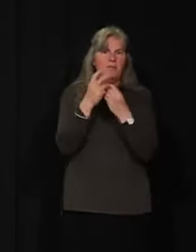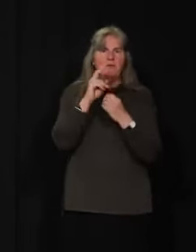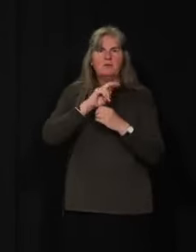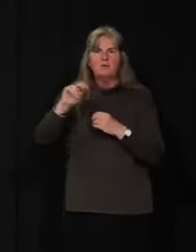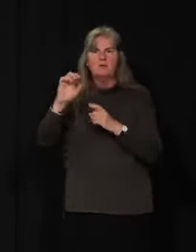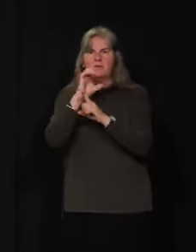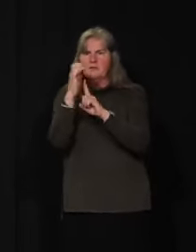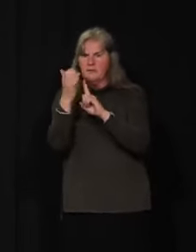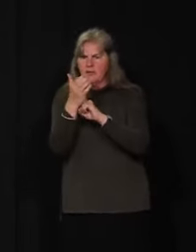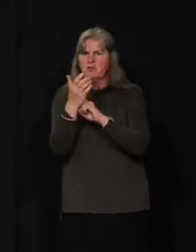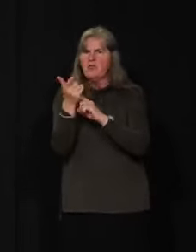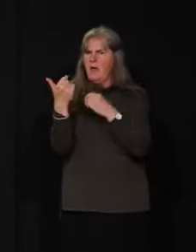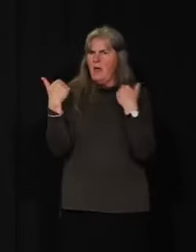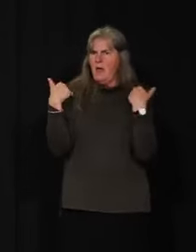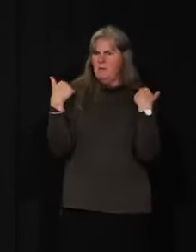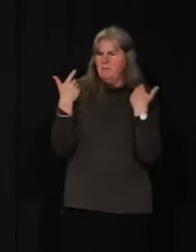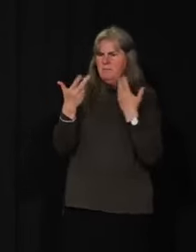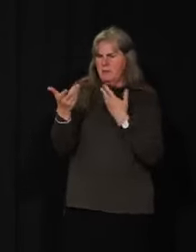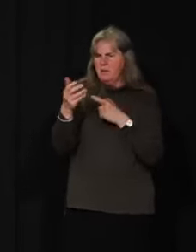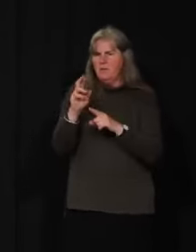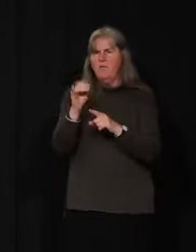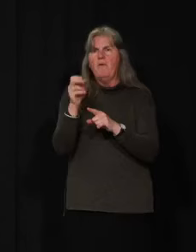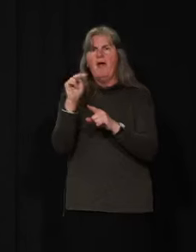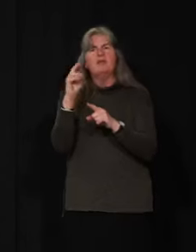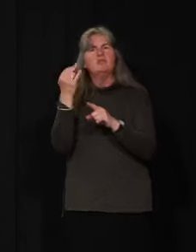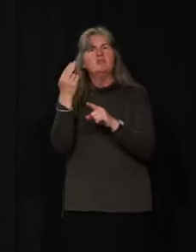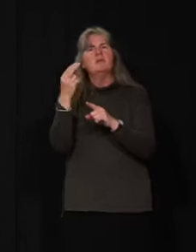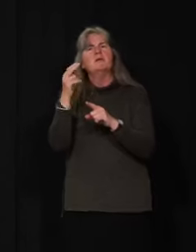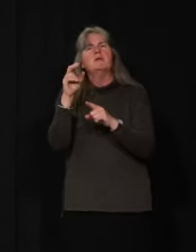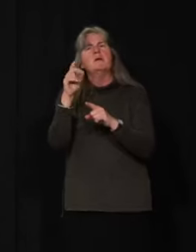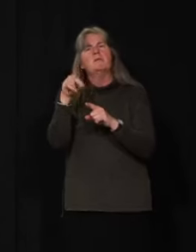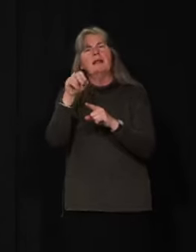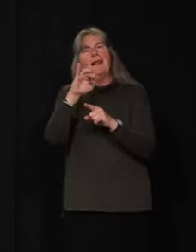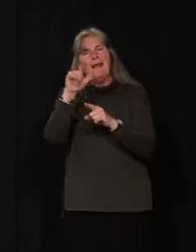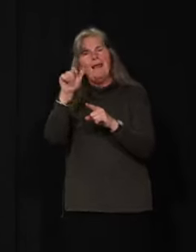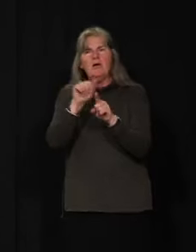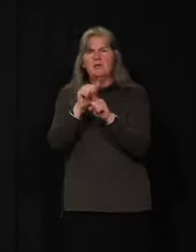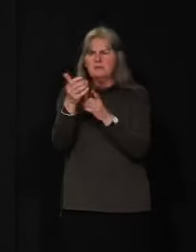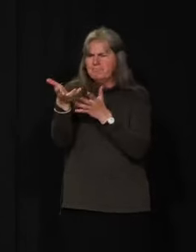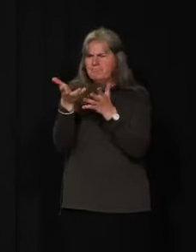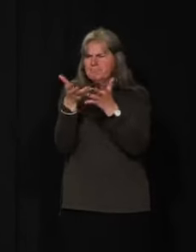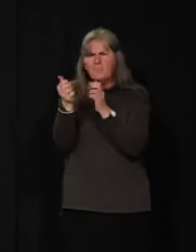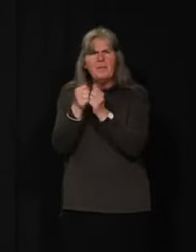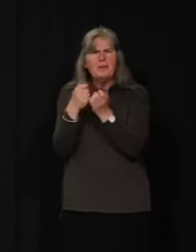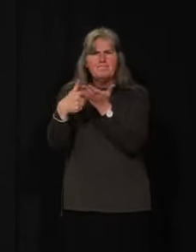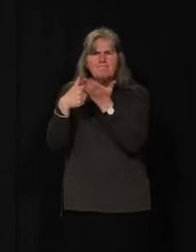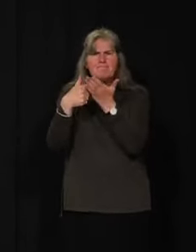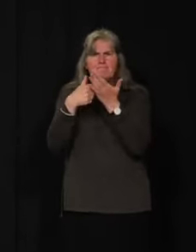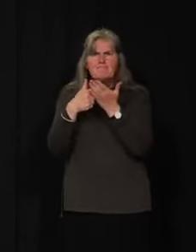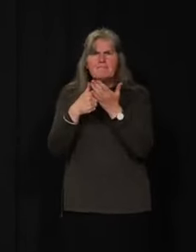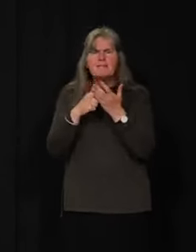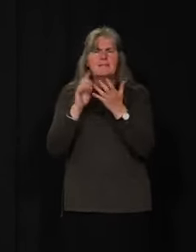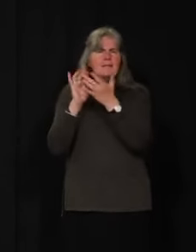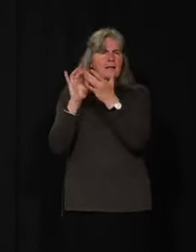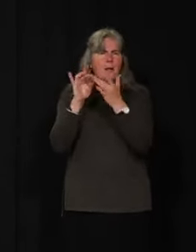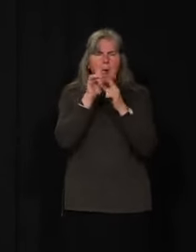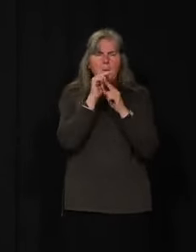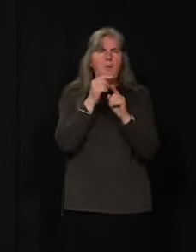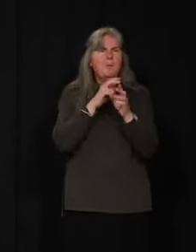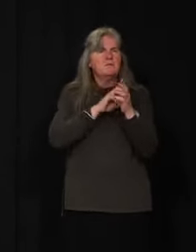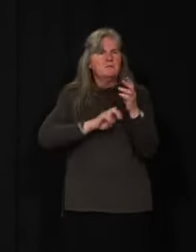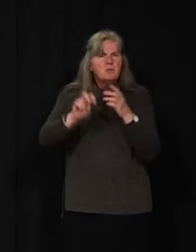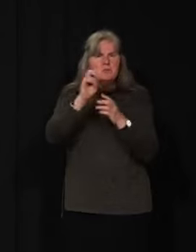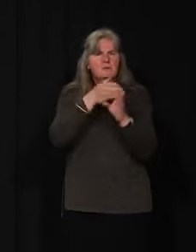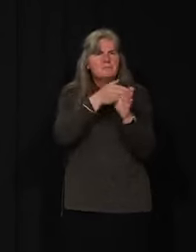know Jeanne Dendee is the minister responsible and also Rancho Pelé, the Minister of Economic Development, has been in close contact with all of the stakeholders, the shareholders